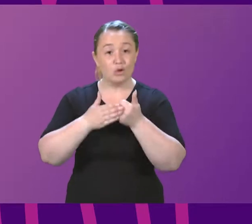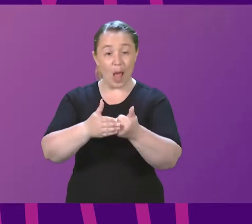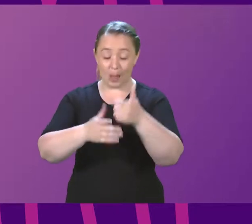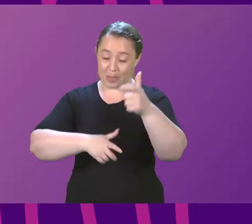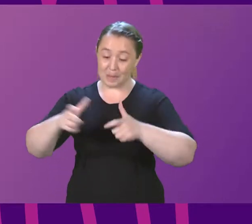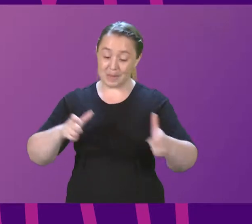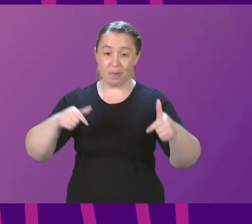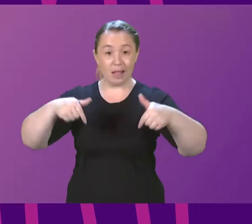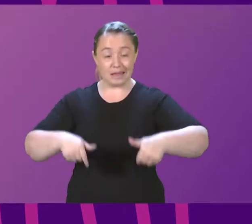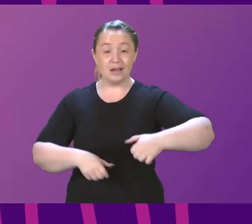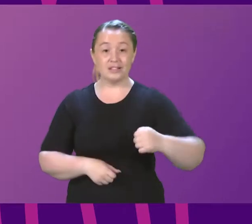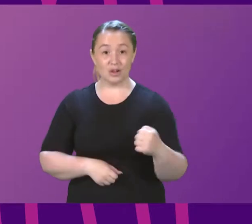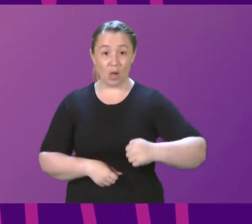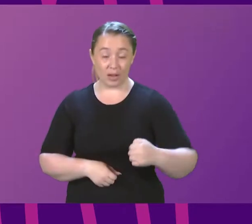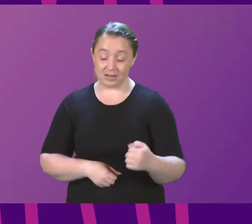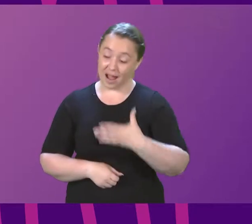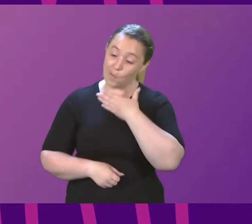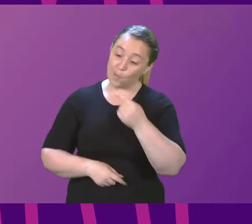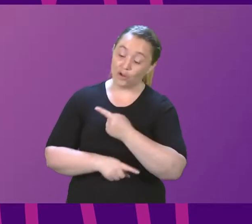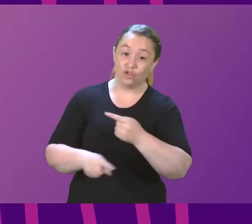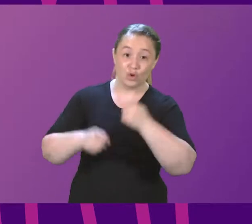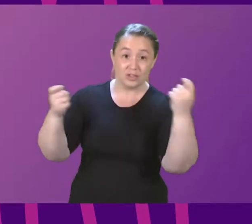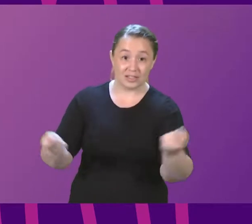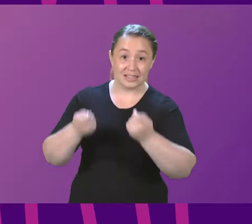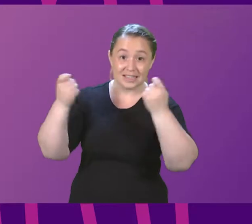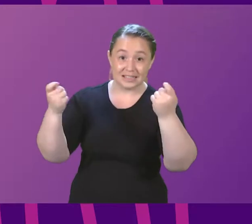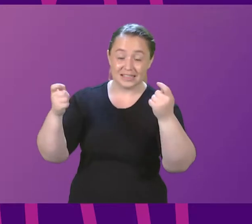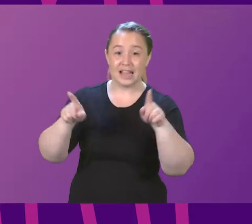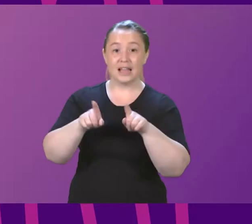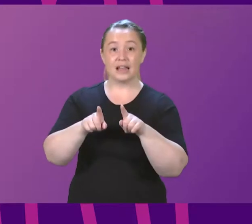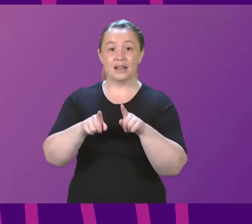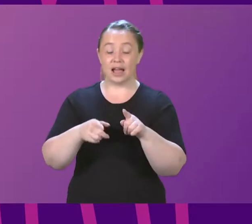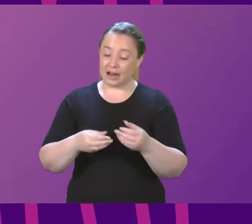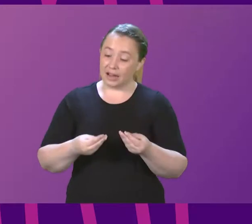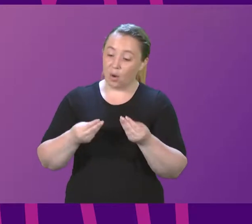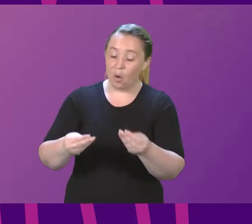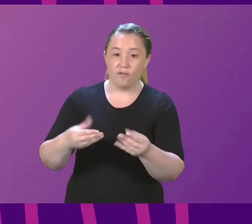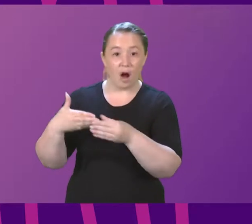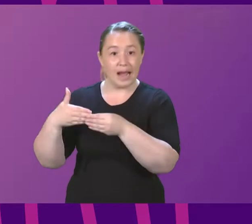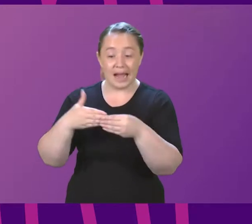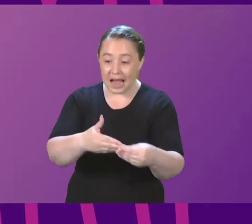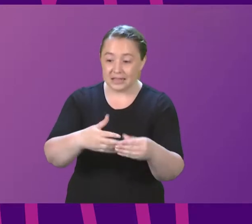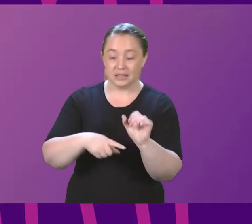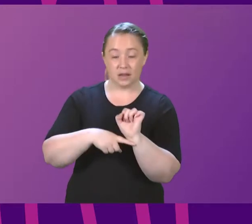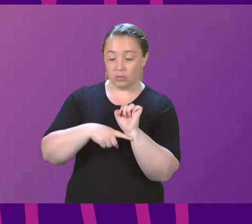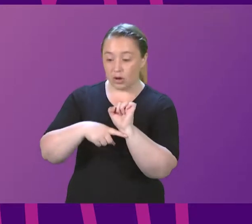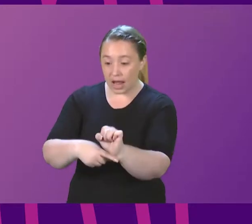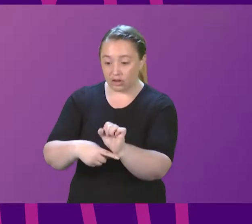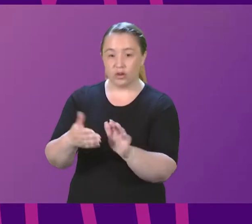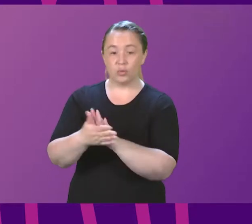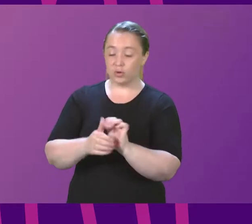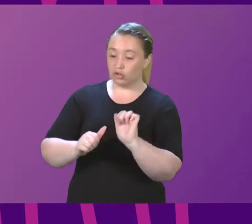I wish you success, and just itinual guidance and protection in your work to continue to